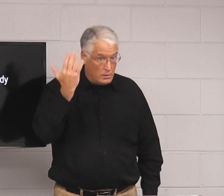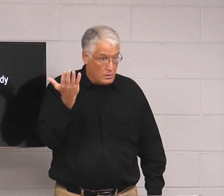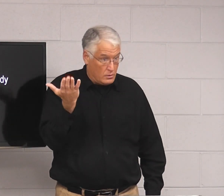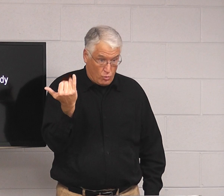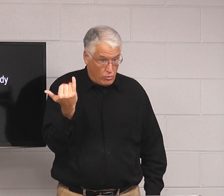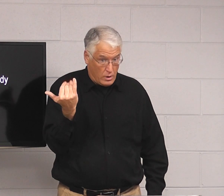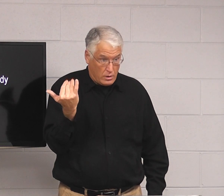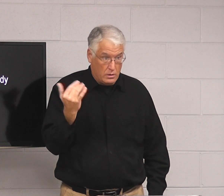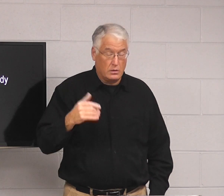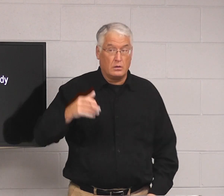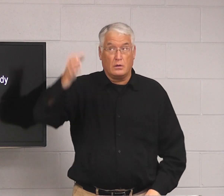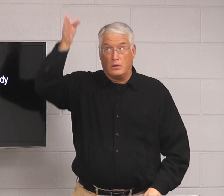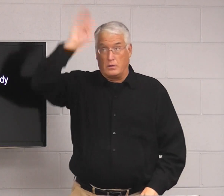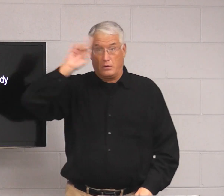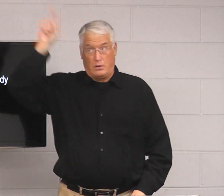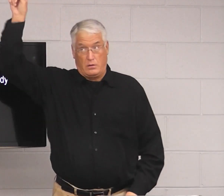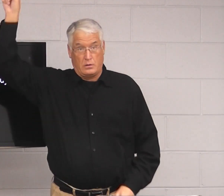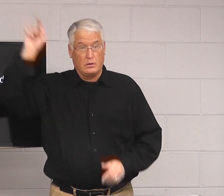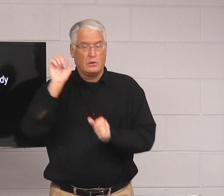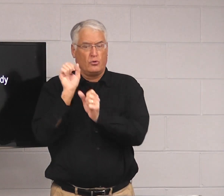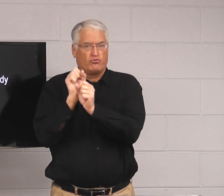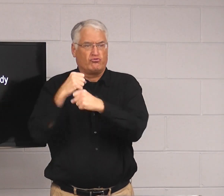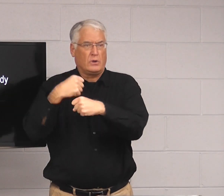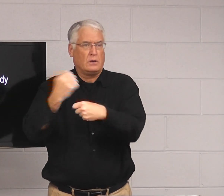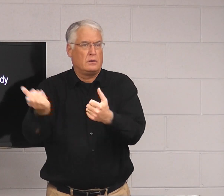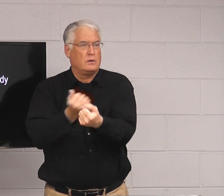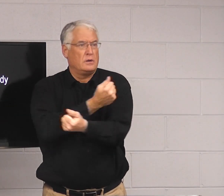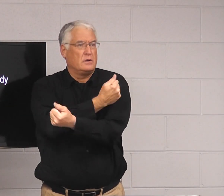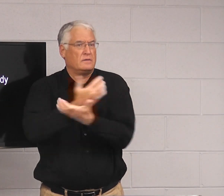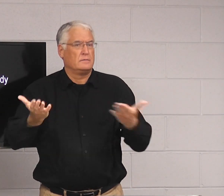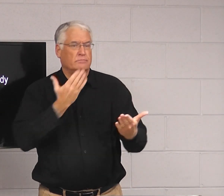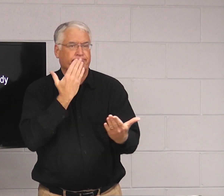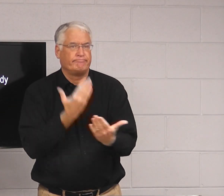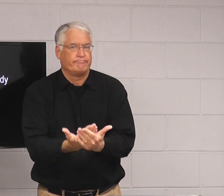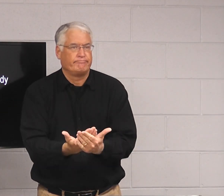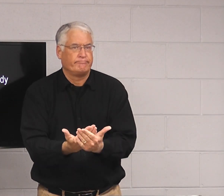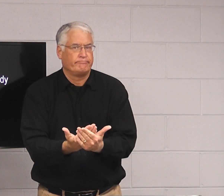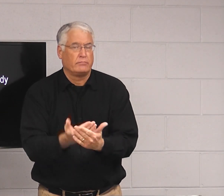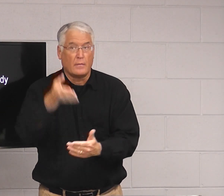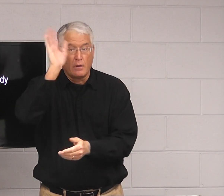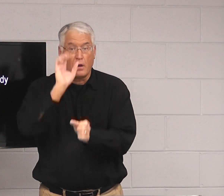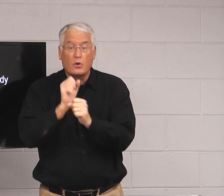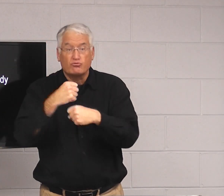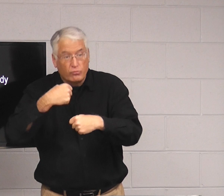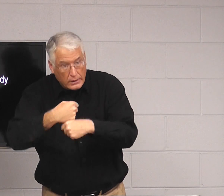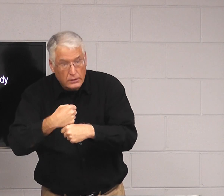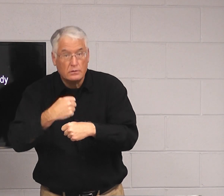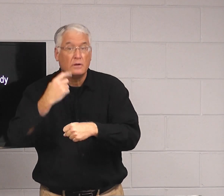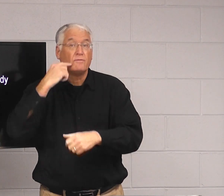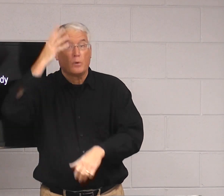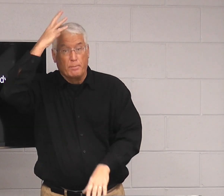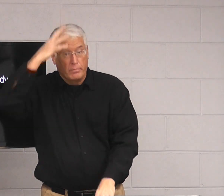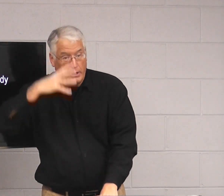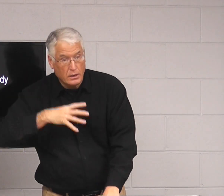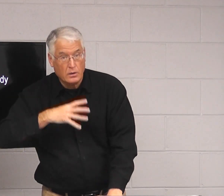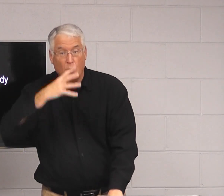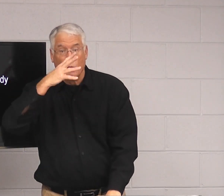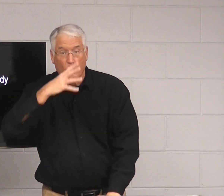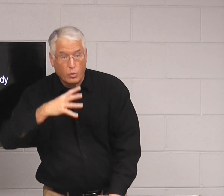why? Anybody know why? Because God created everything good. God created these